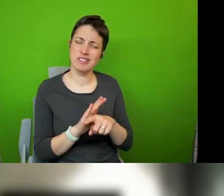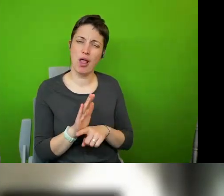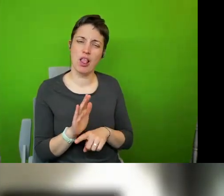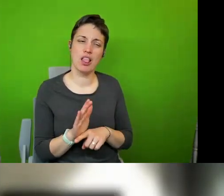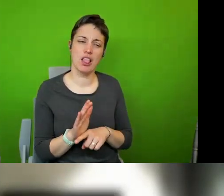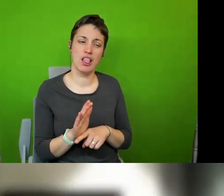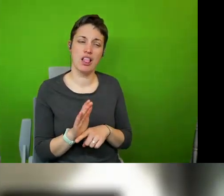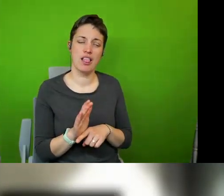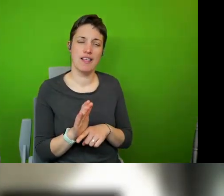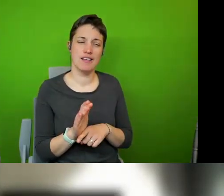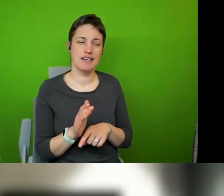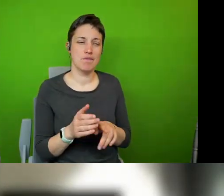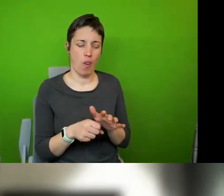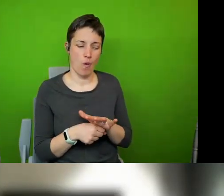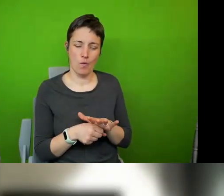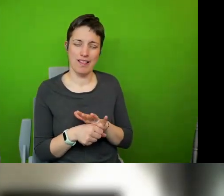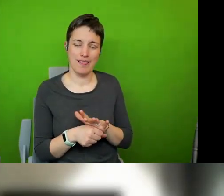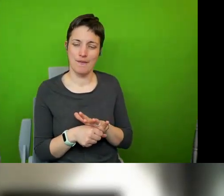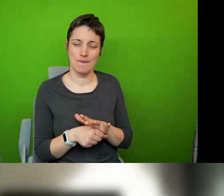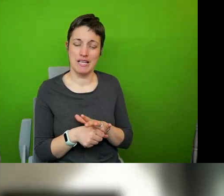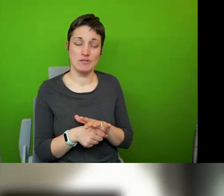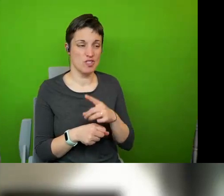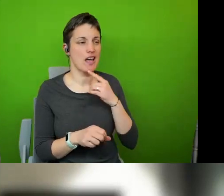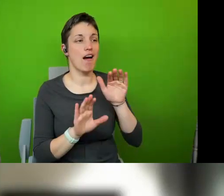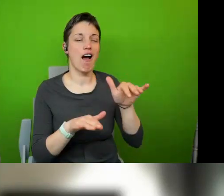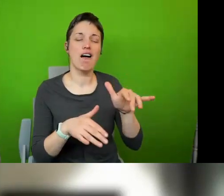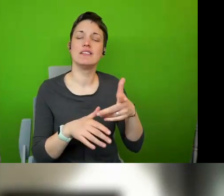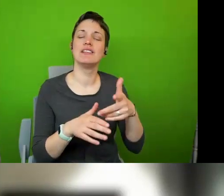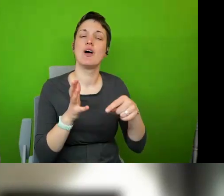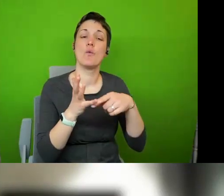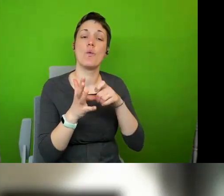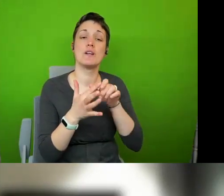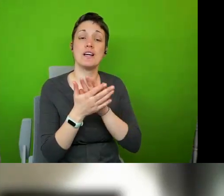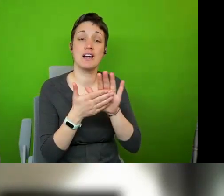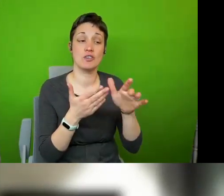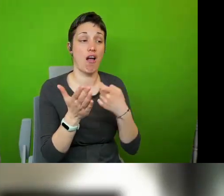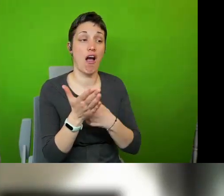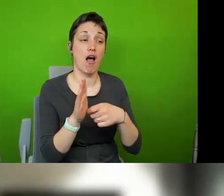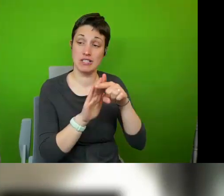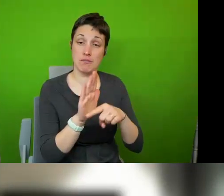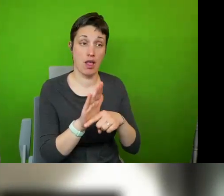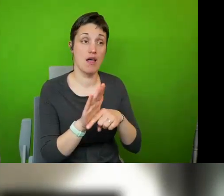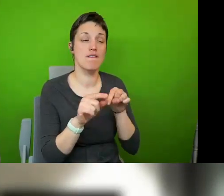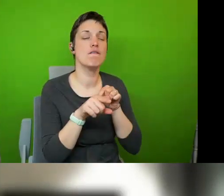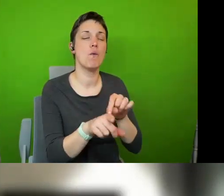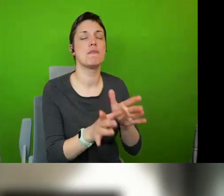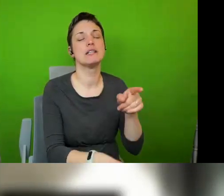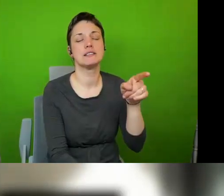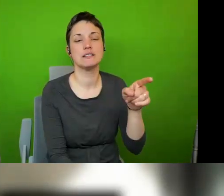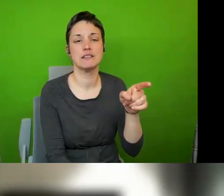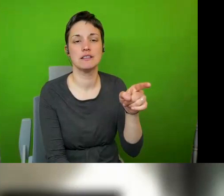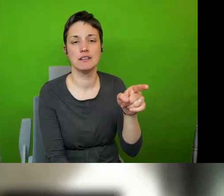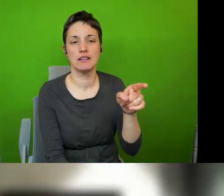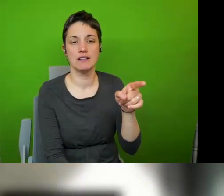included by simply invoking the udhr as a set of principles and then ignoring that the set of